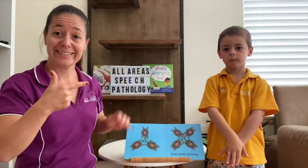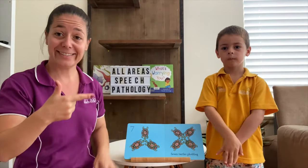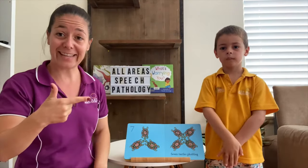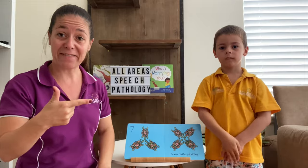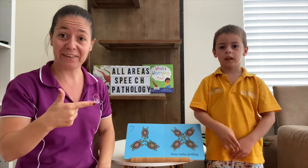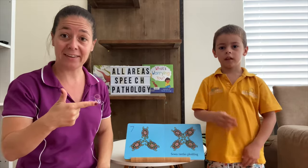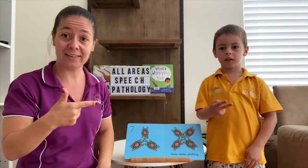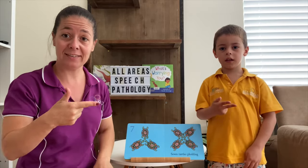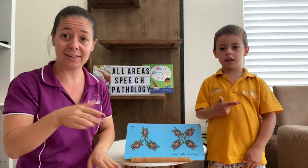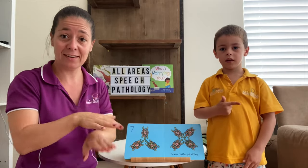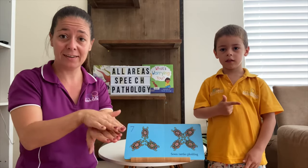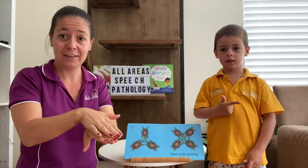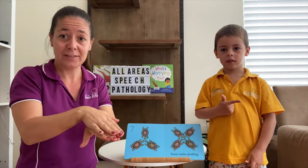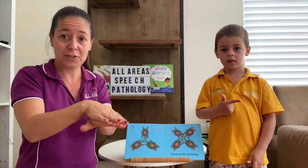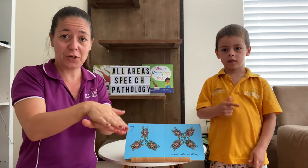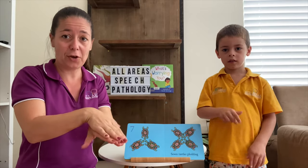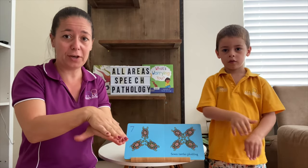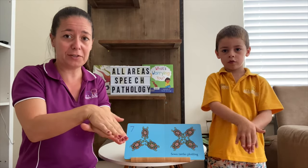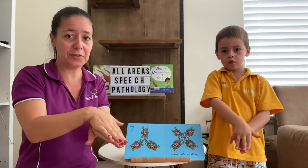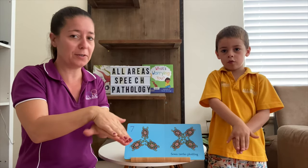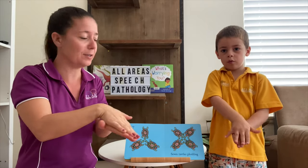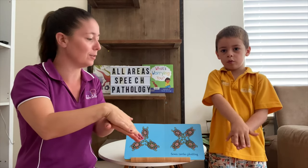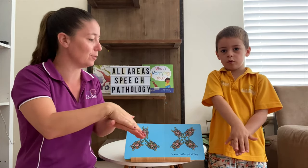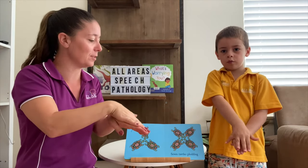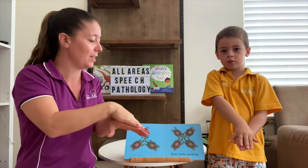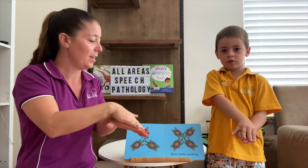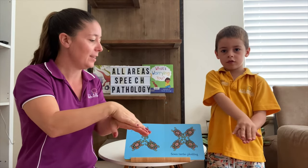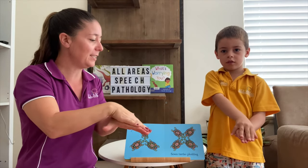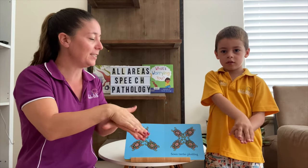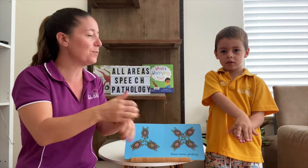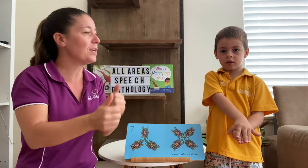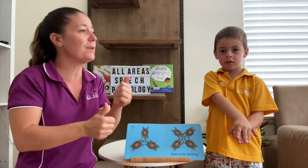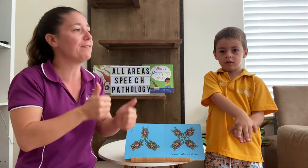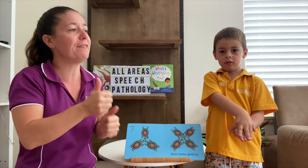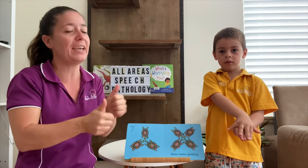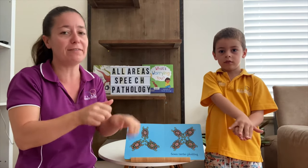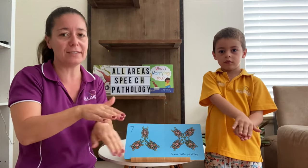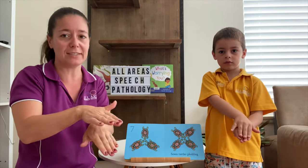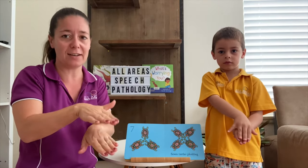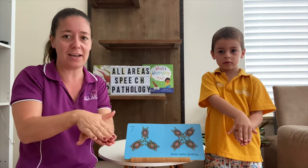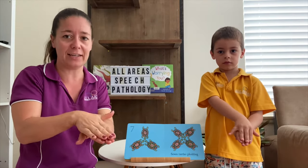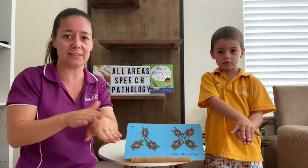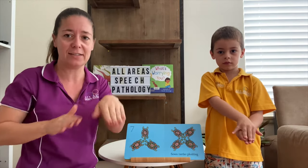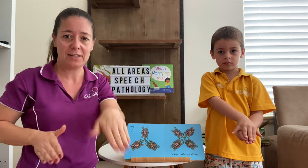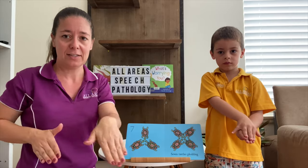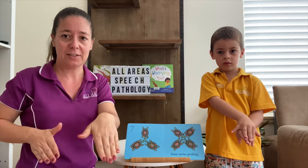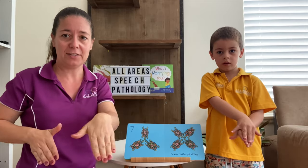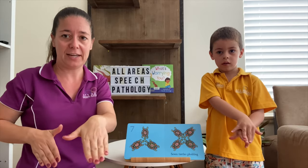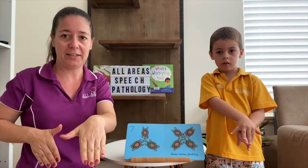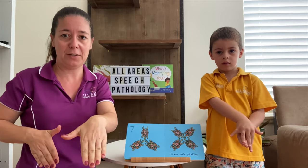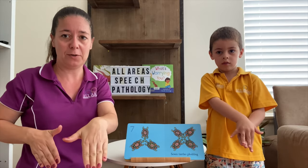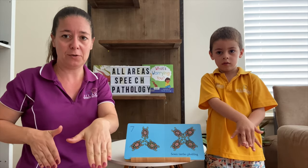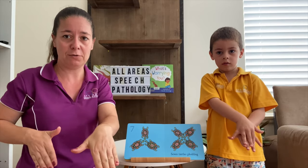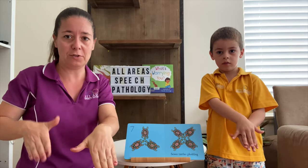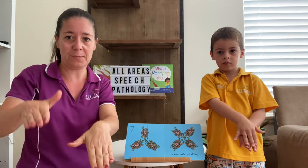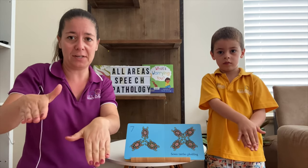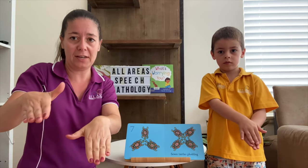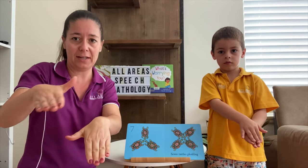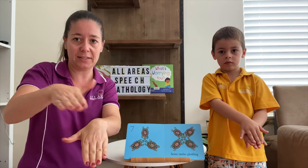Seven turtles. This is one of my favourite signs. So take your non-dominant hand